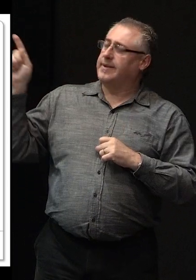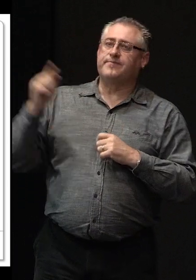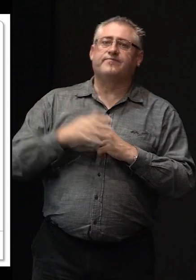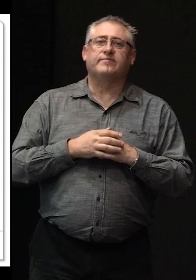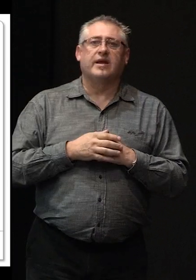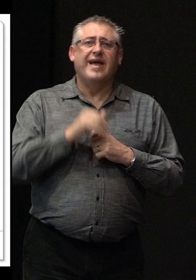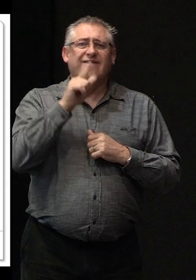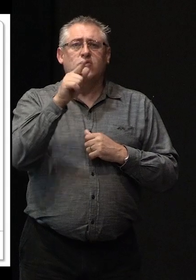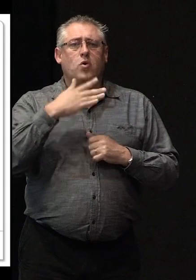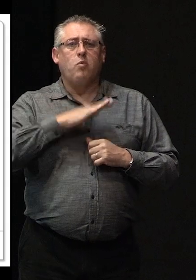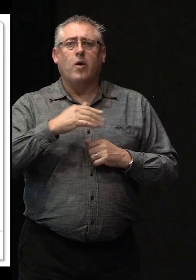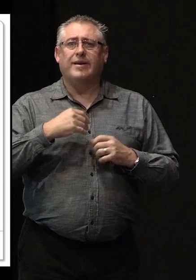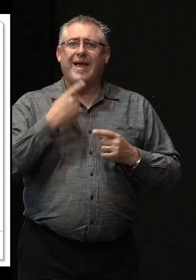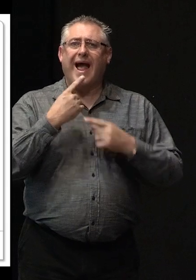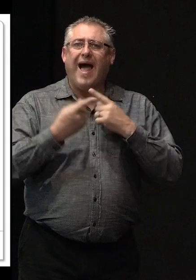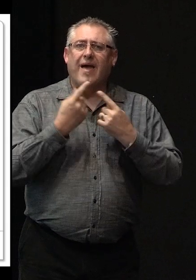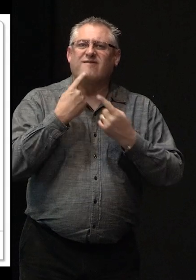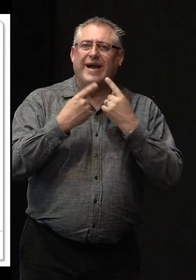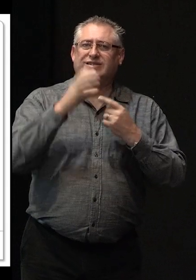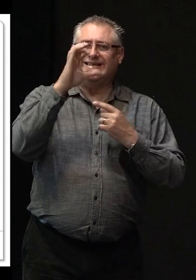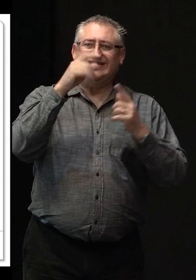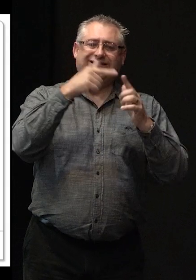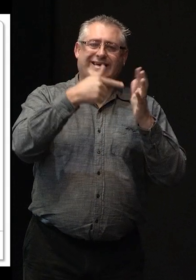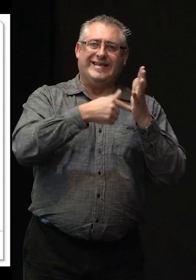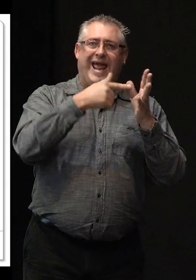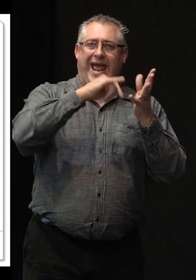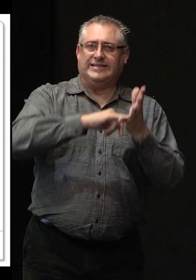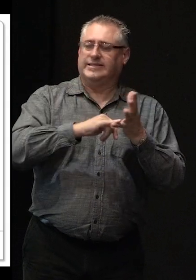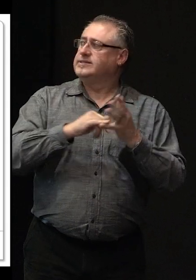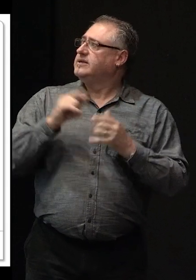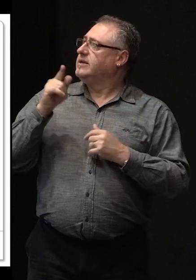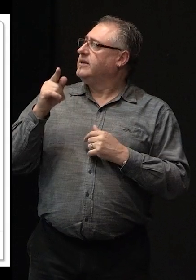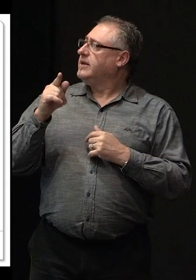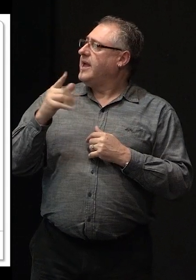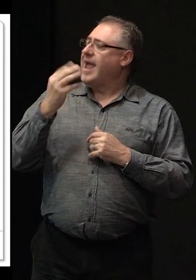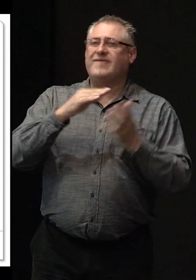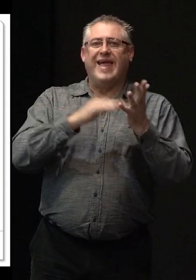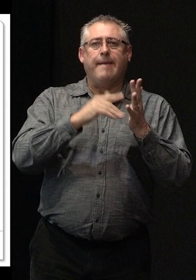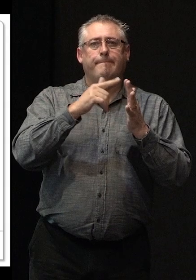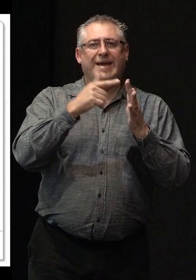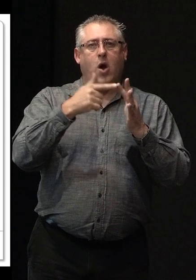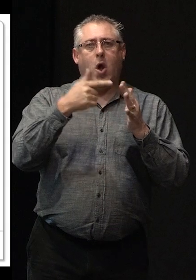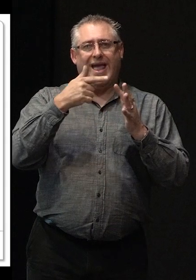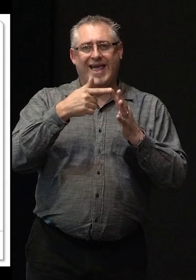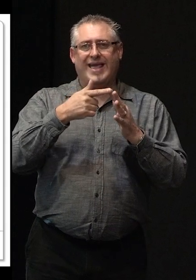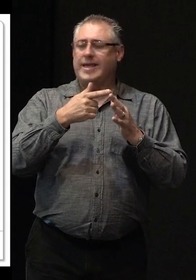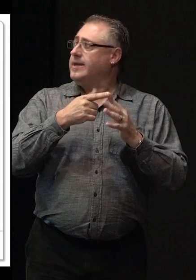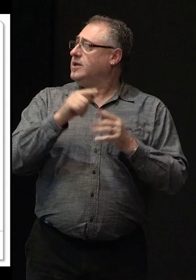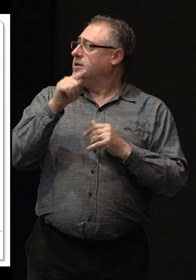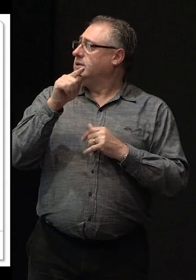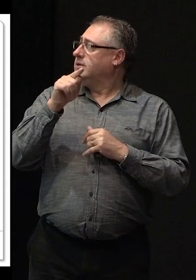all you can look at our website there mb.govt.nz of course with the